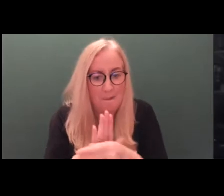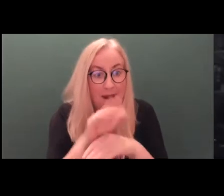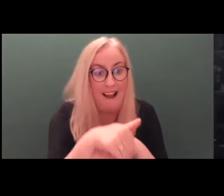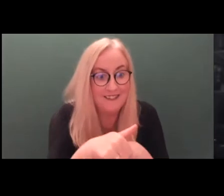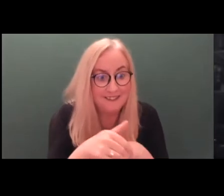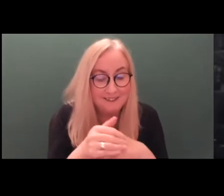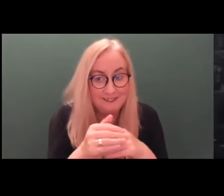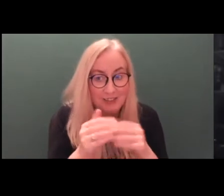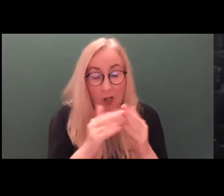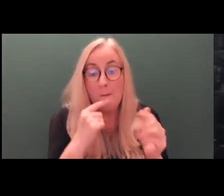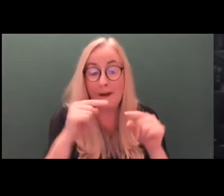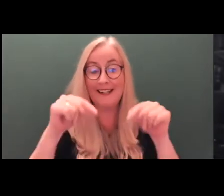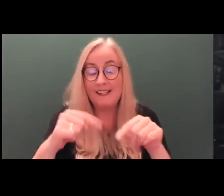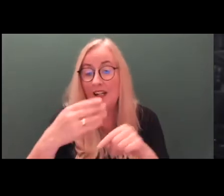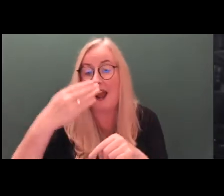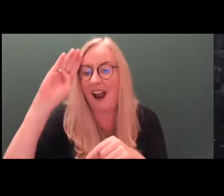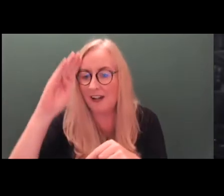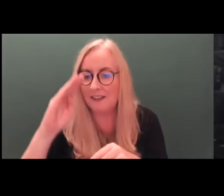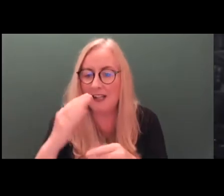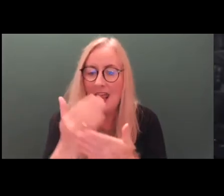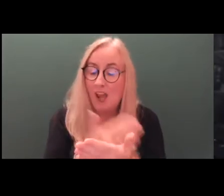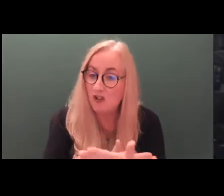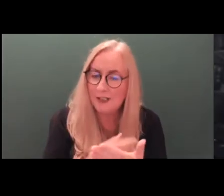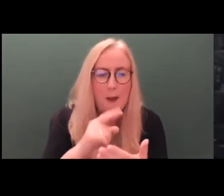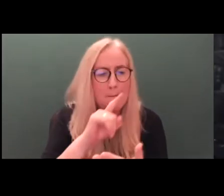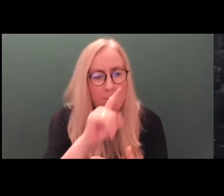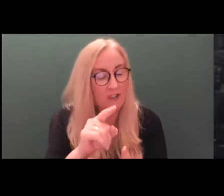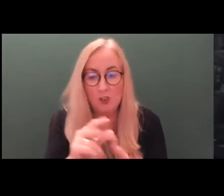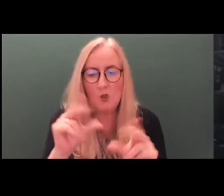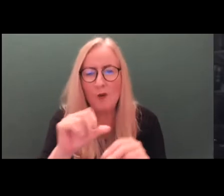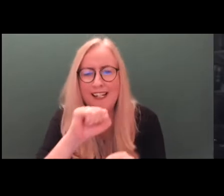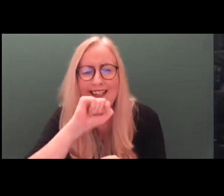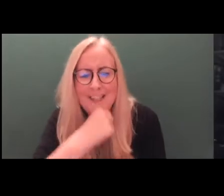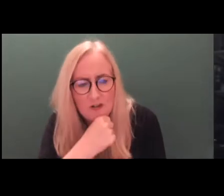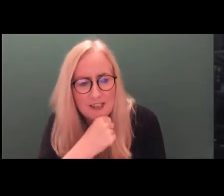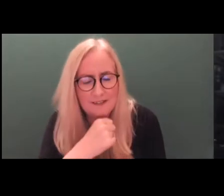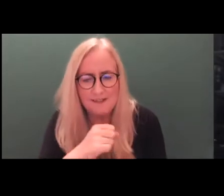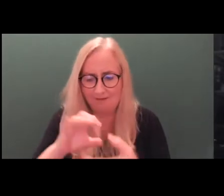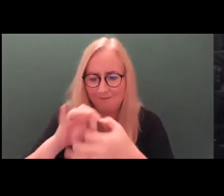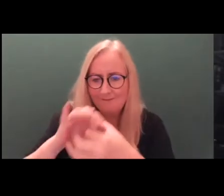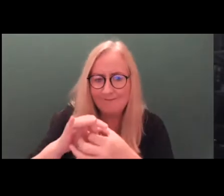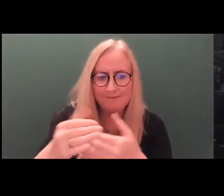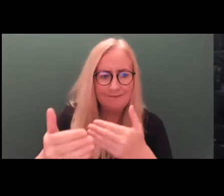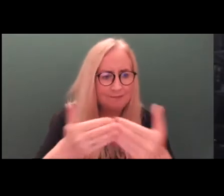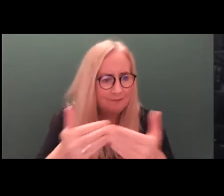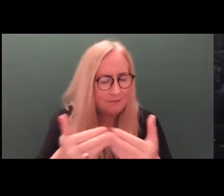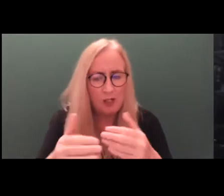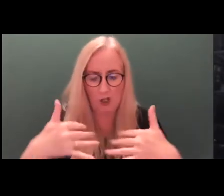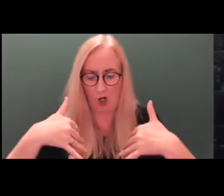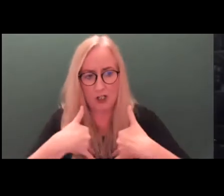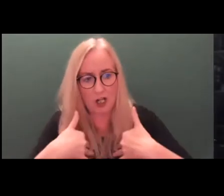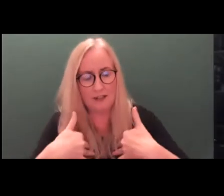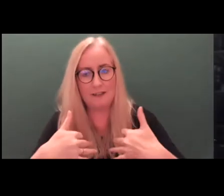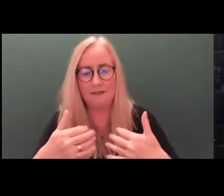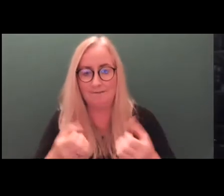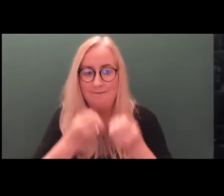Official Ireland has with the current legislation are being addressed. There's been no serious efforts to engage with or address the concerns expressed by families.